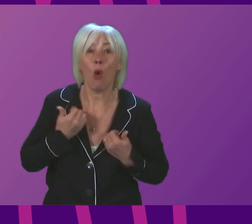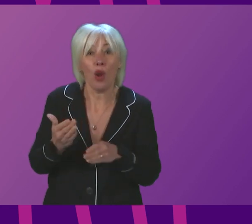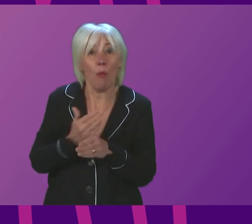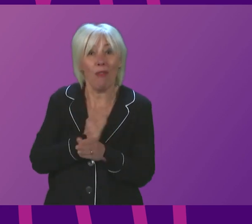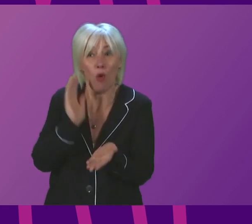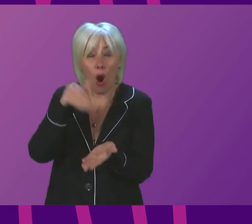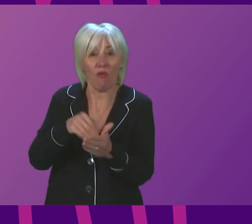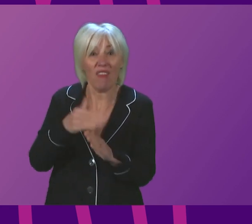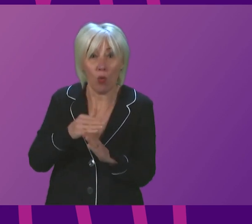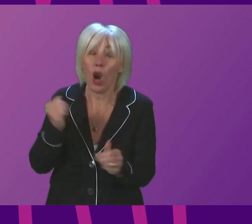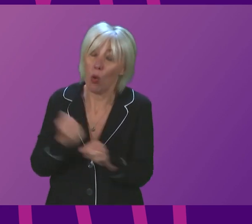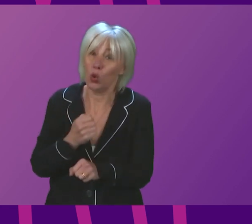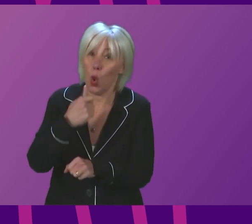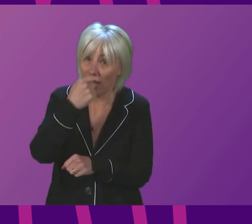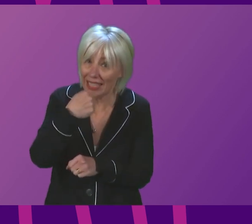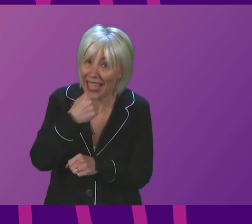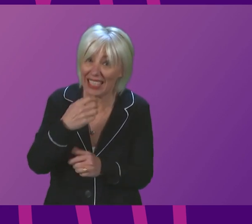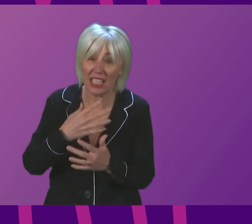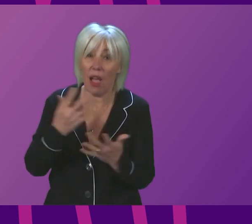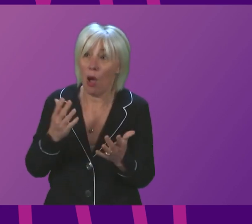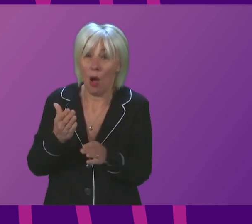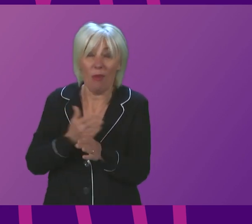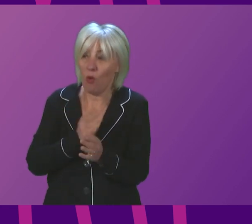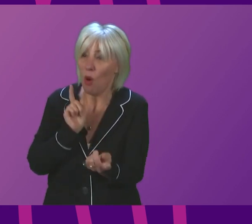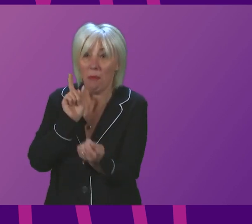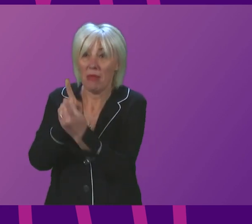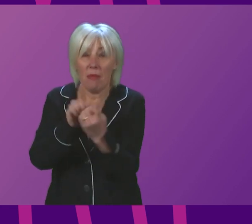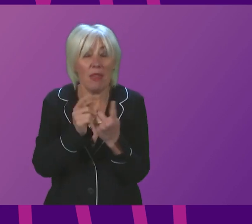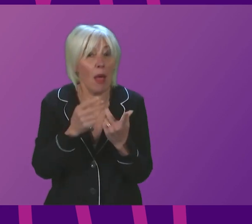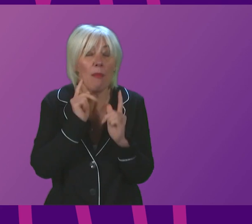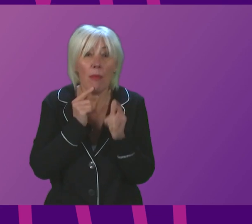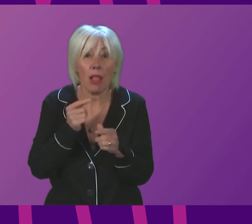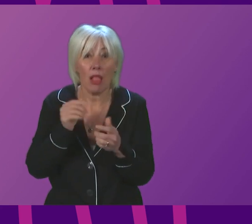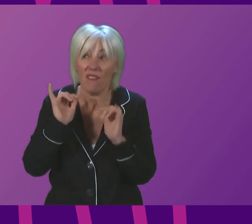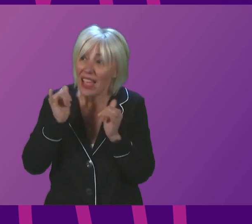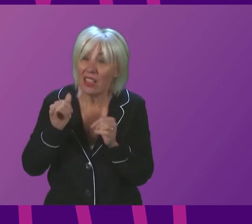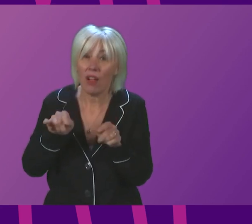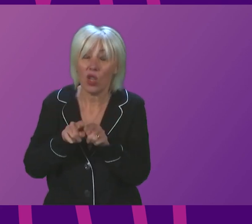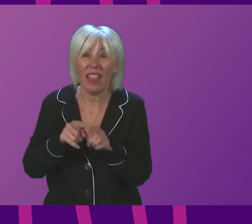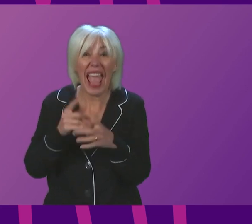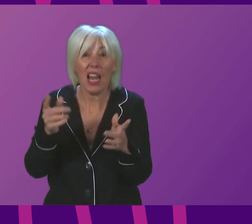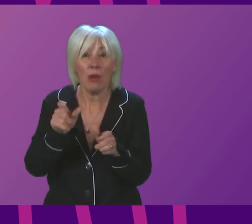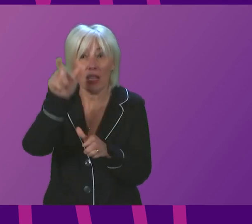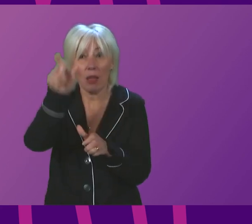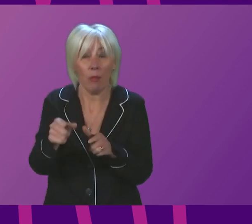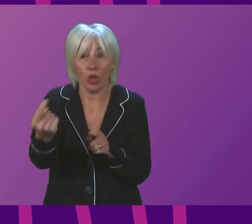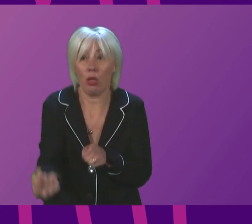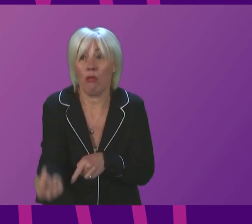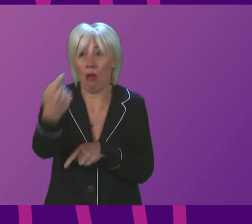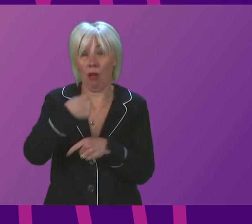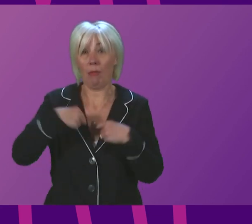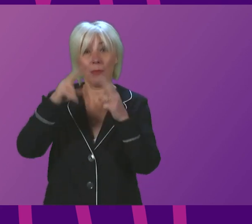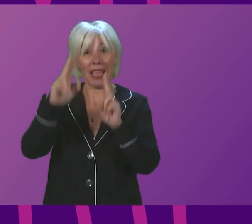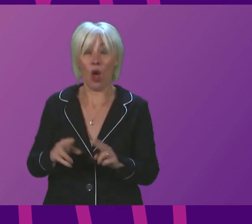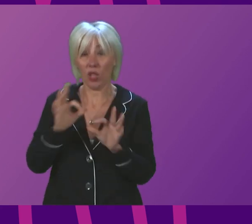I will do a test on any occasion. I mix with others over the festive period and I will ask anyone visiting my home over Christmas to do likewise. I am asking